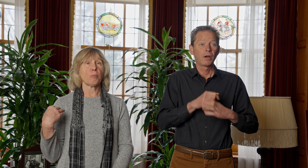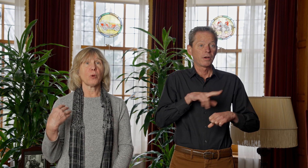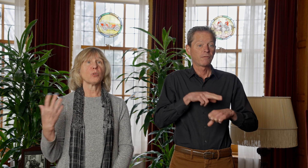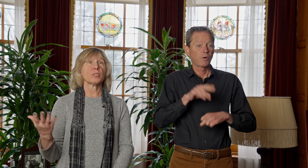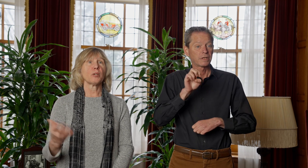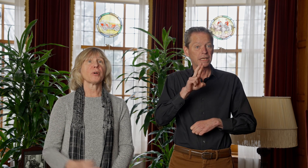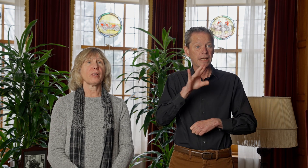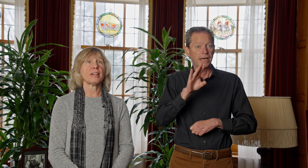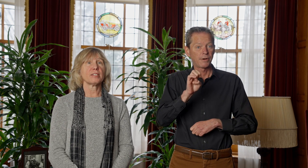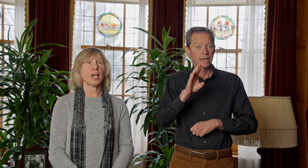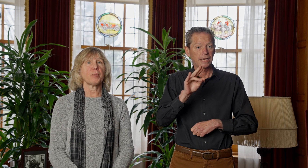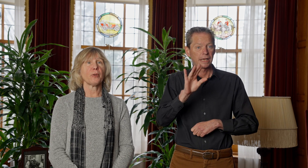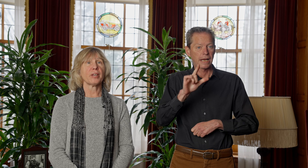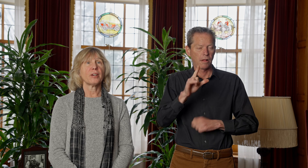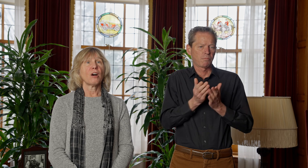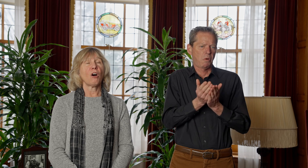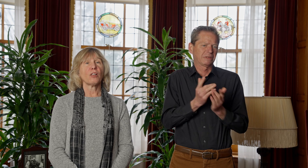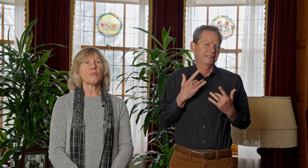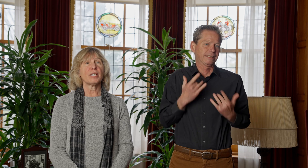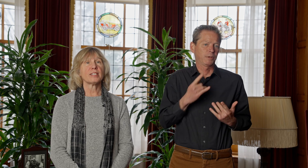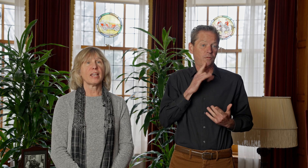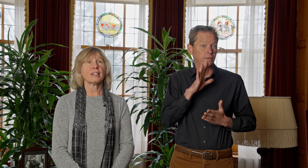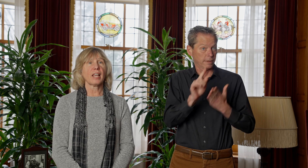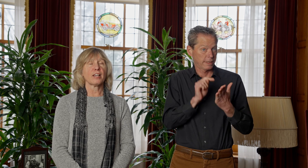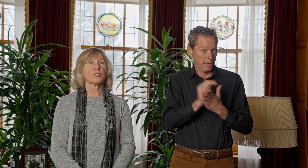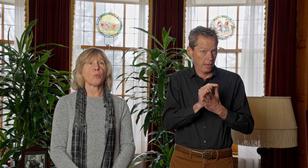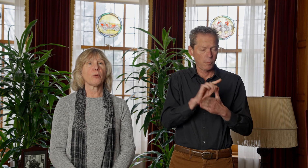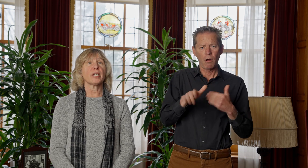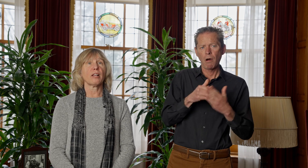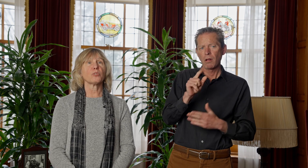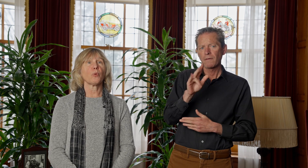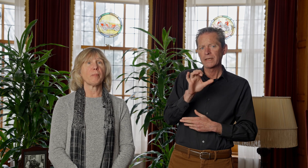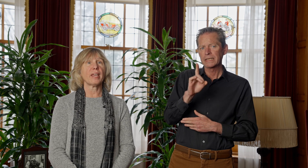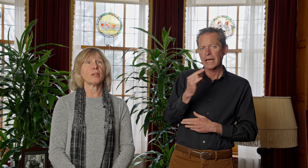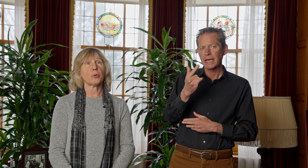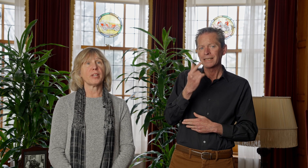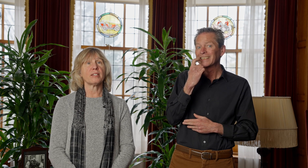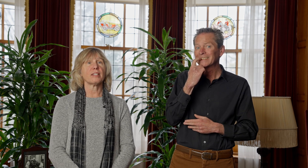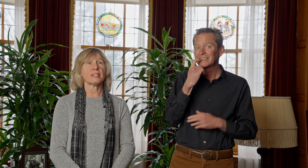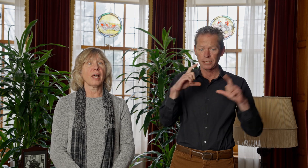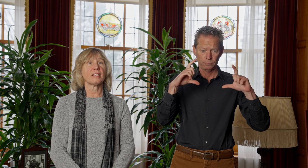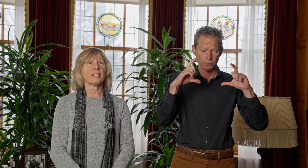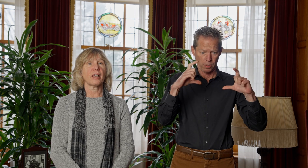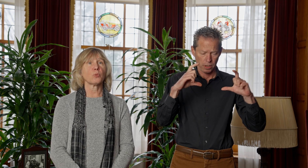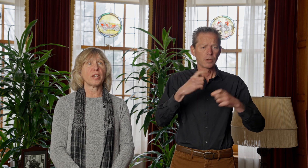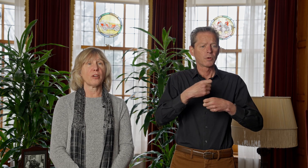boat was typical at his time period. All of these stained glass roundels were made and put into these leaded glass windows